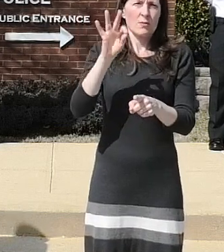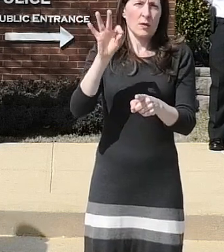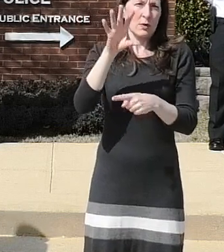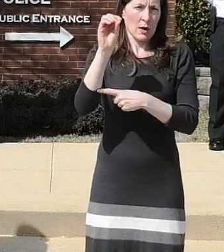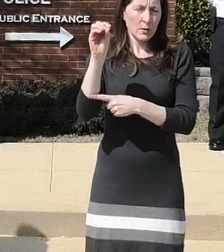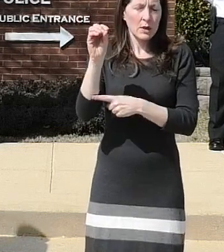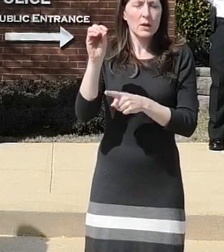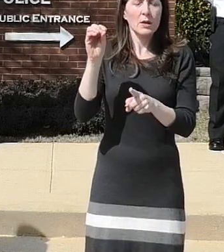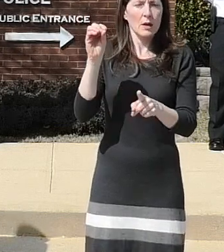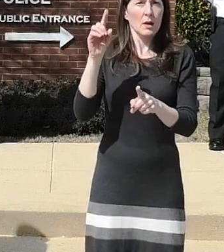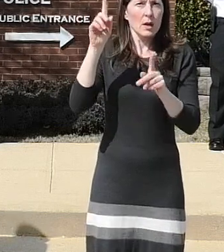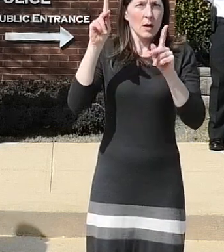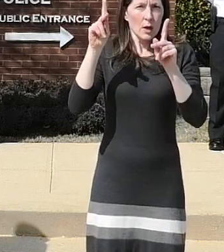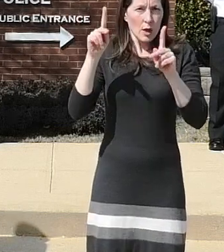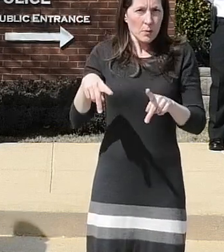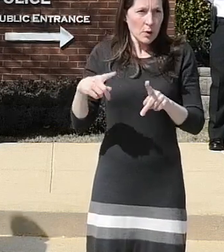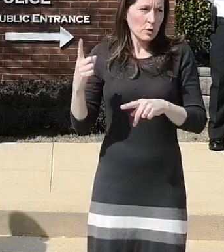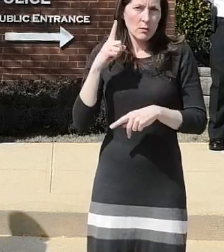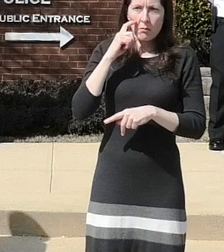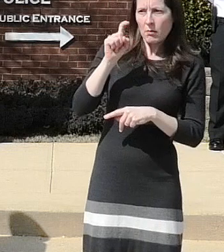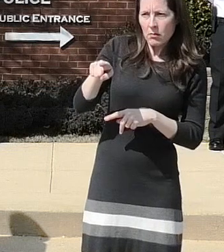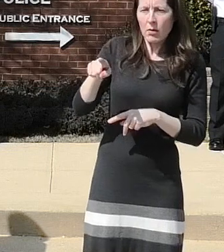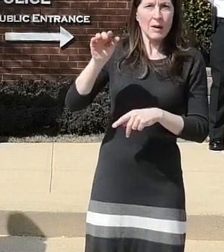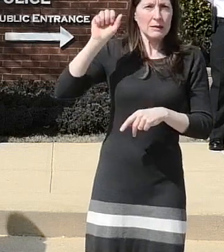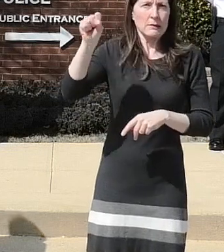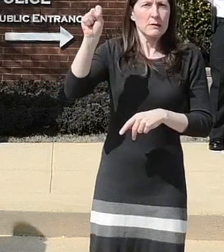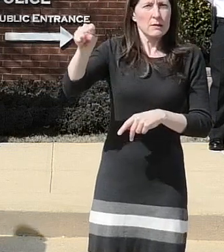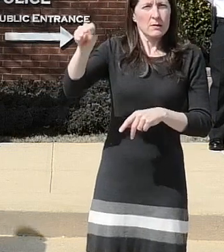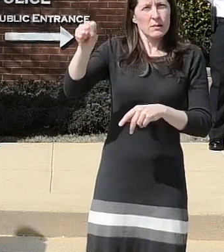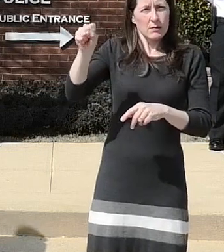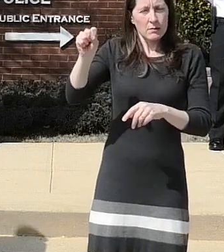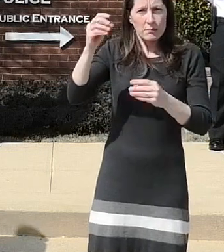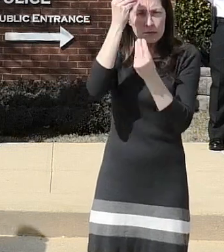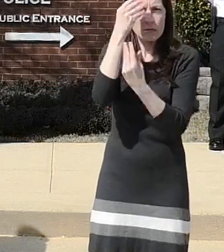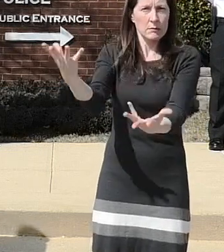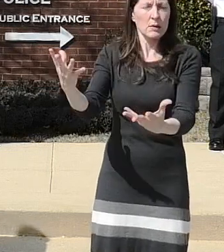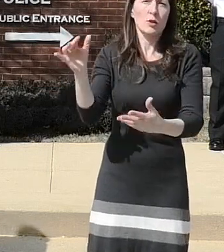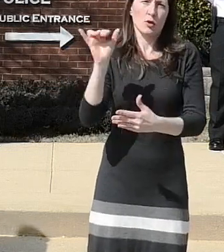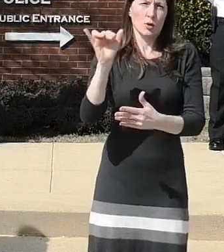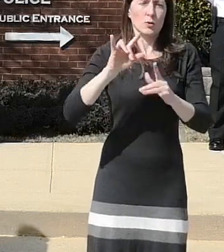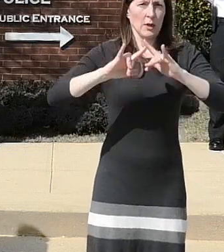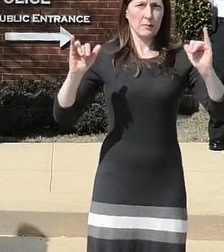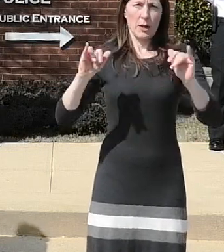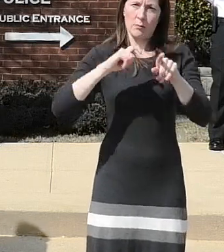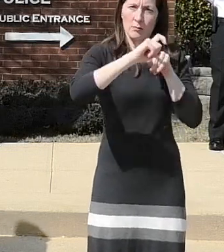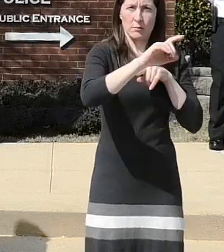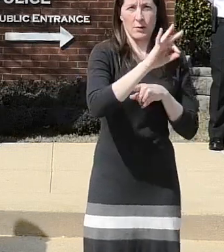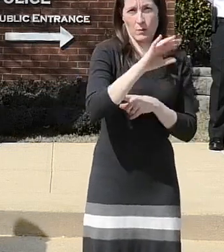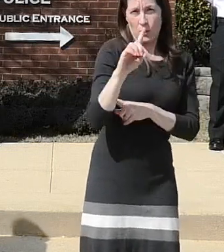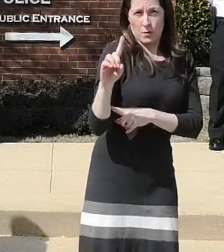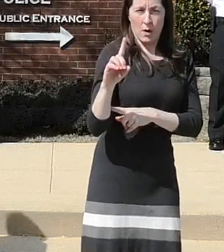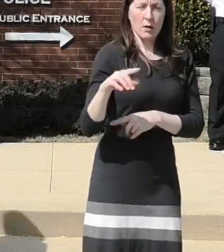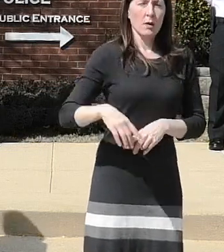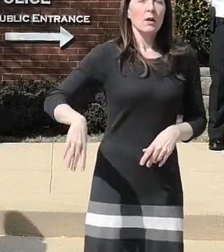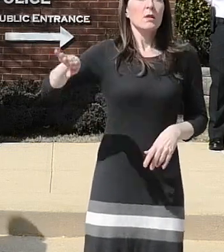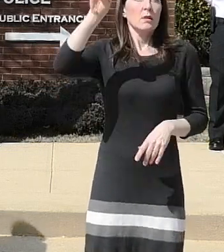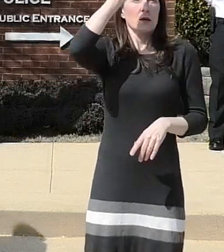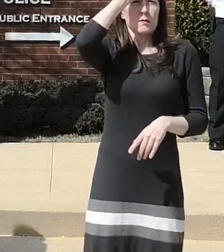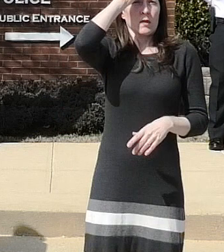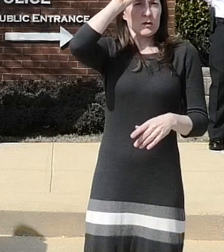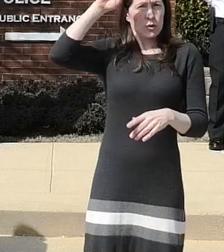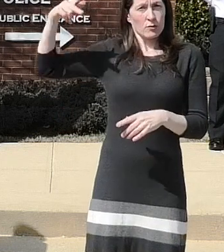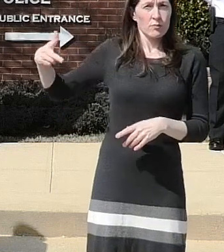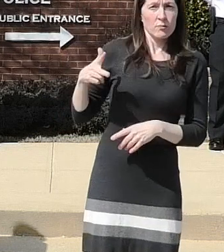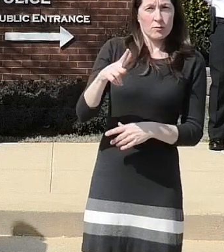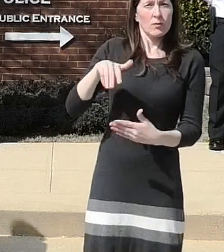alerted the sleeping occupants of the home and activated 911 the fire department units arrived to find